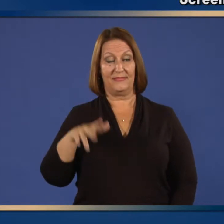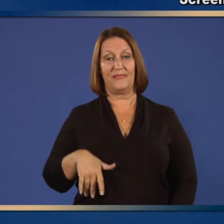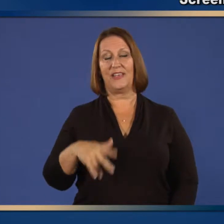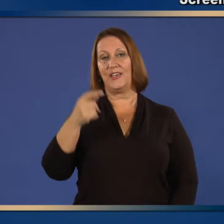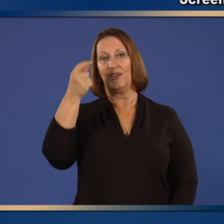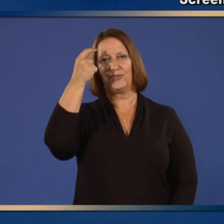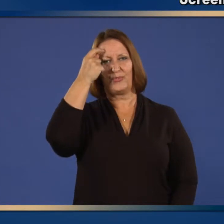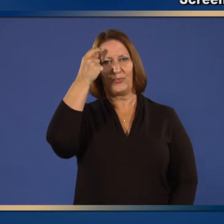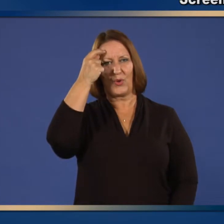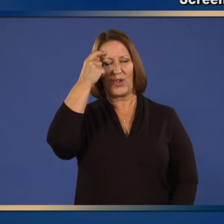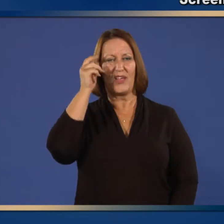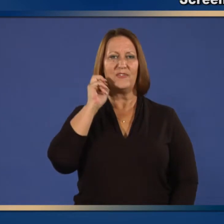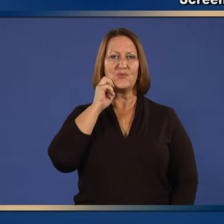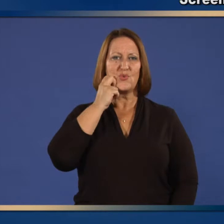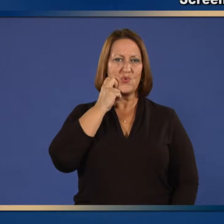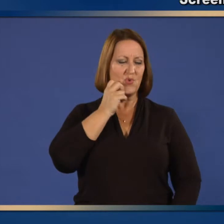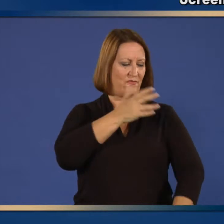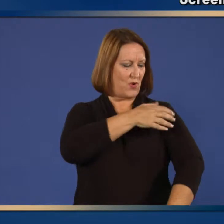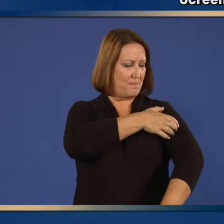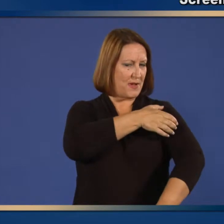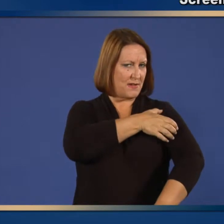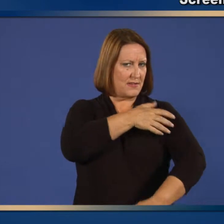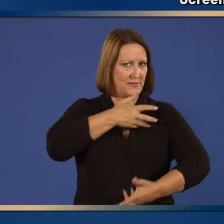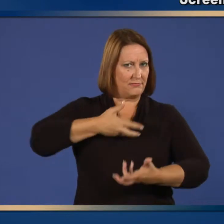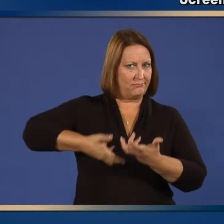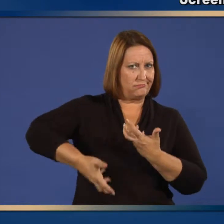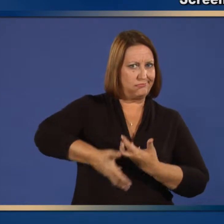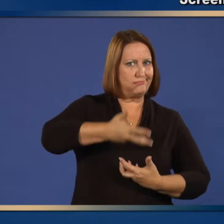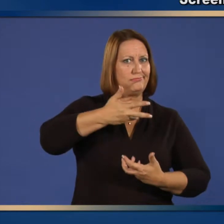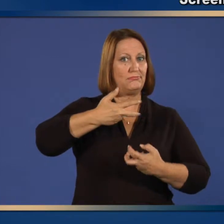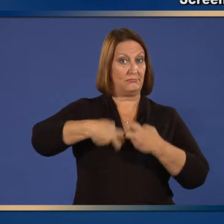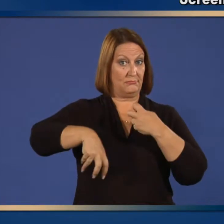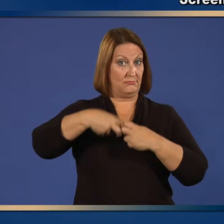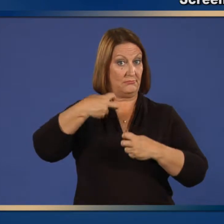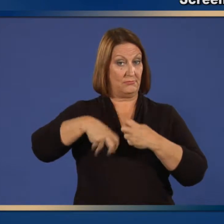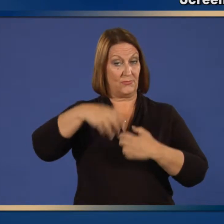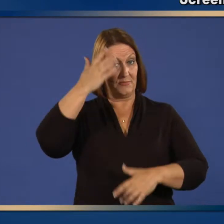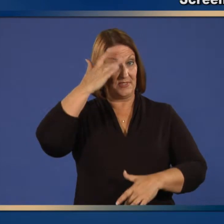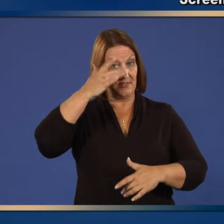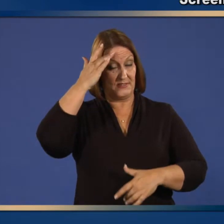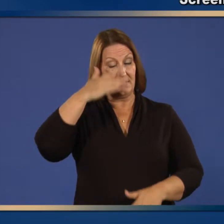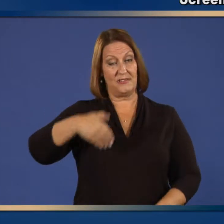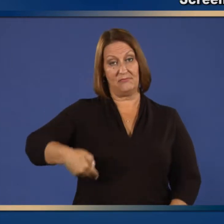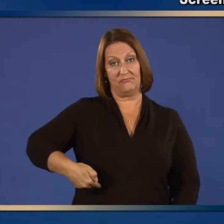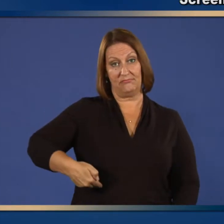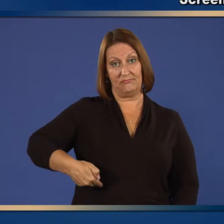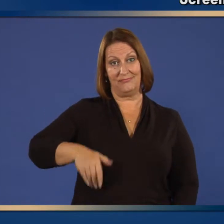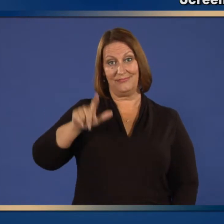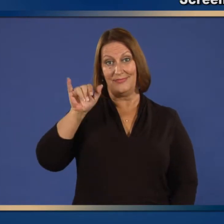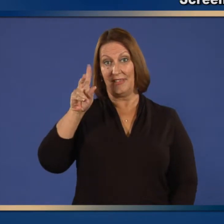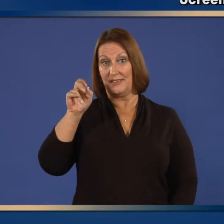neurologic or neuromuscular disease, liver disease,